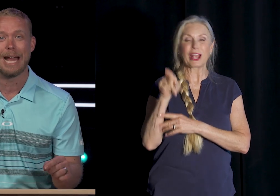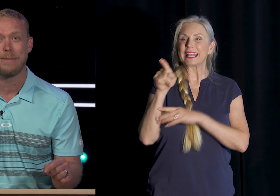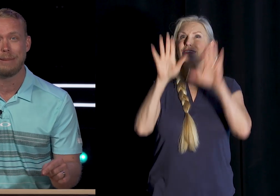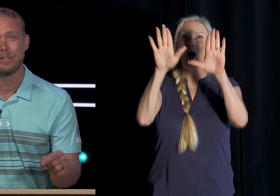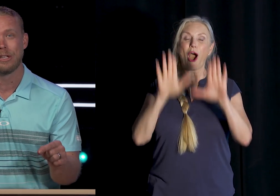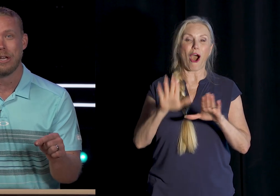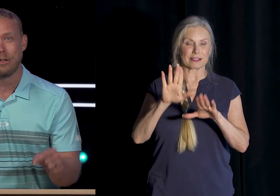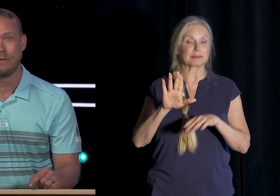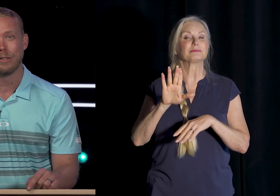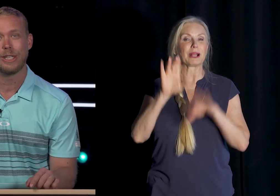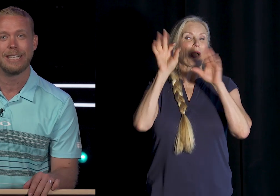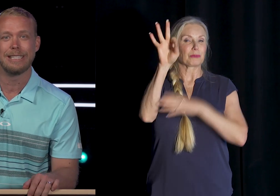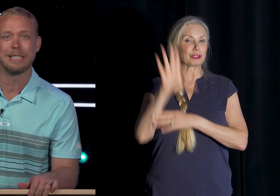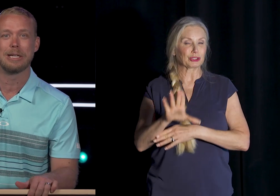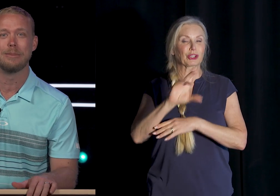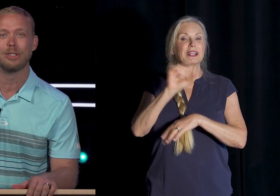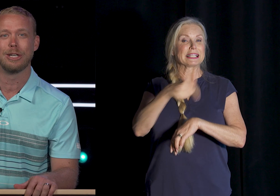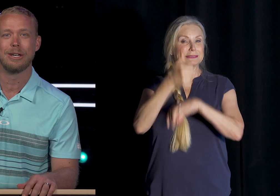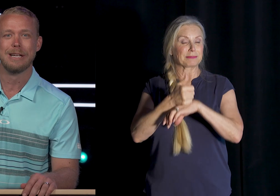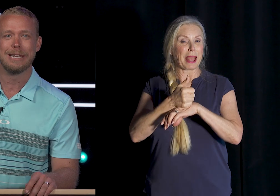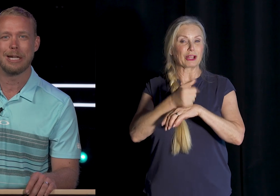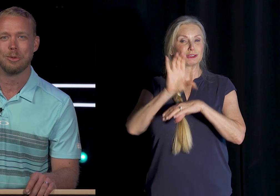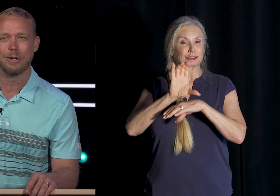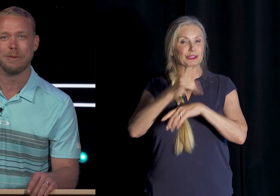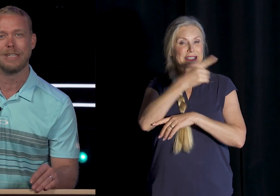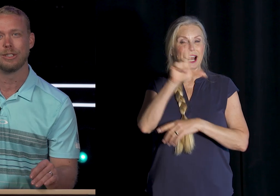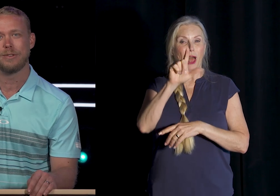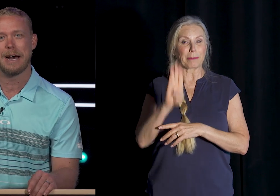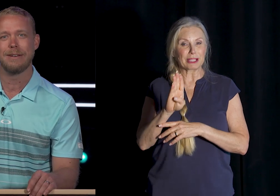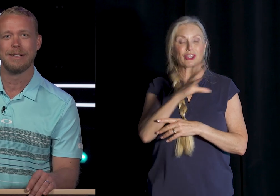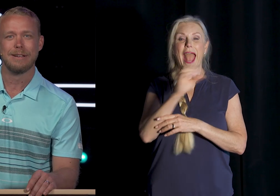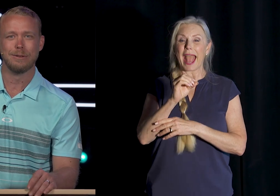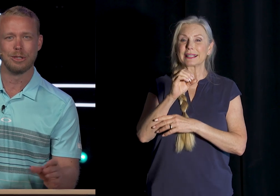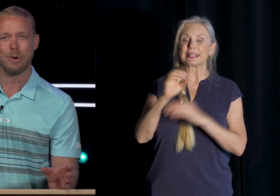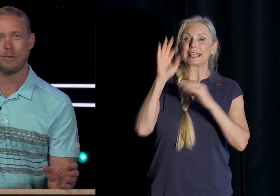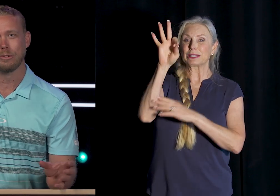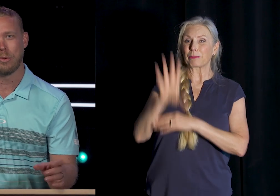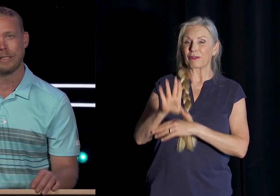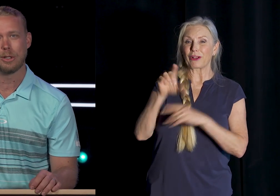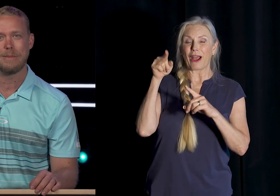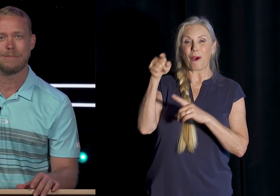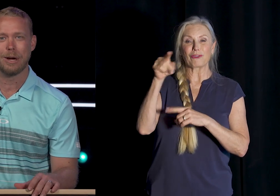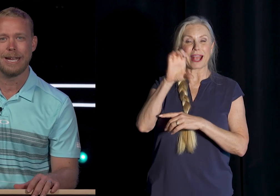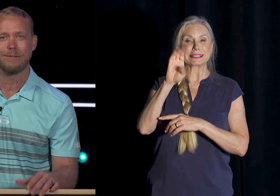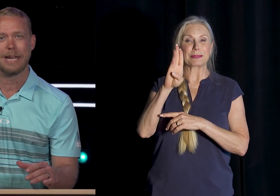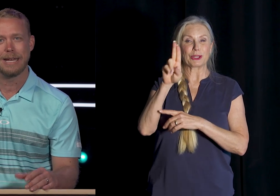Cal Baptist University And he's going to come and share God's word from Ephesians 5 Verses 1 through 20 So let me pray for him